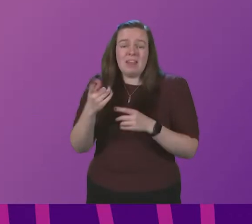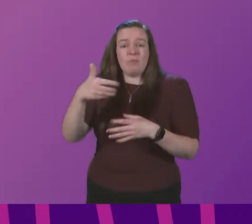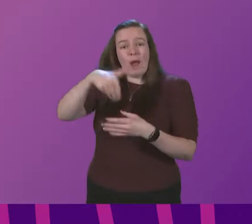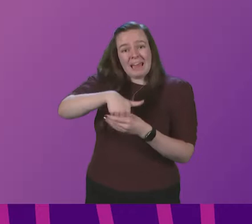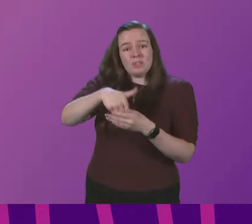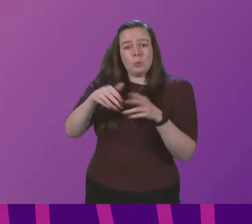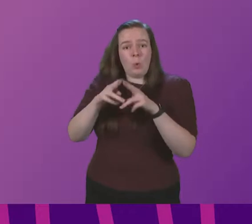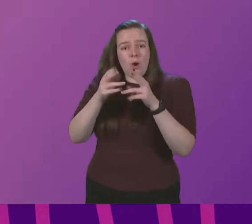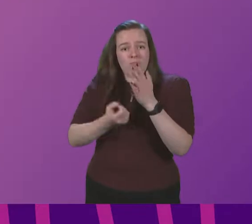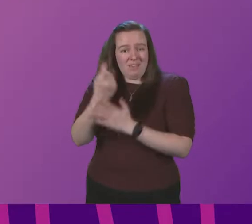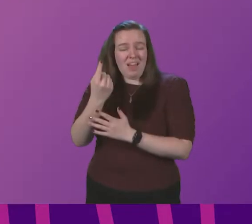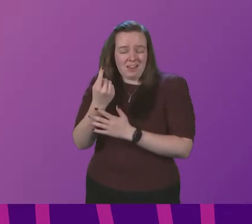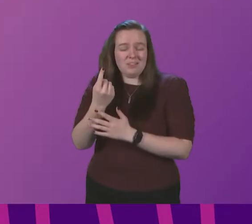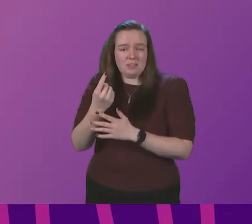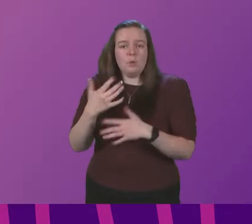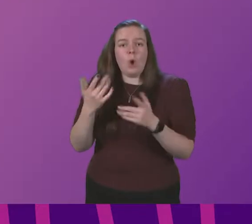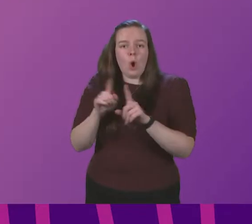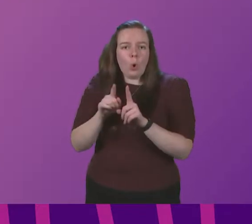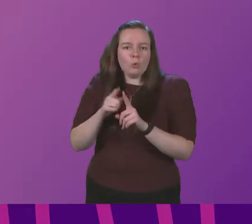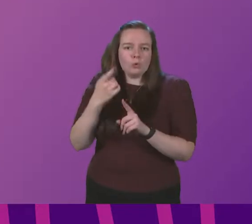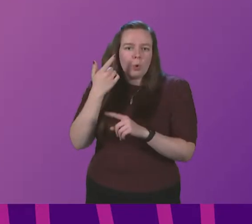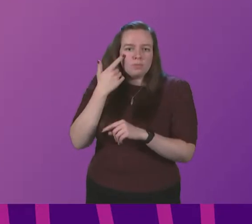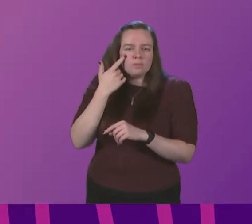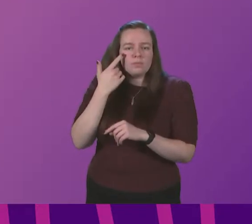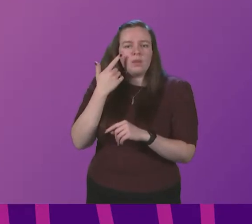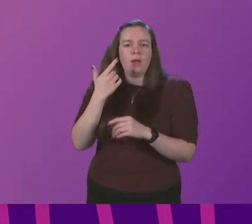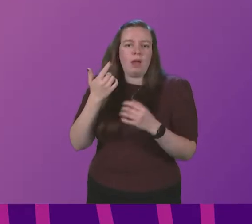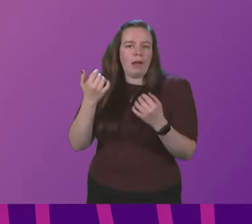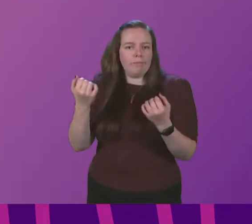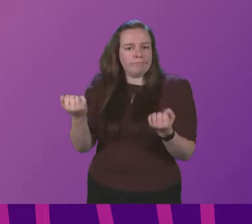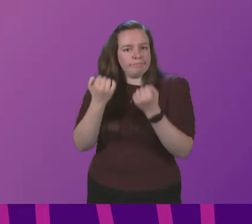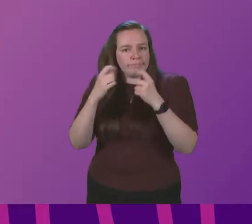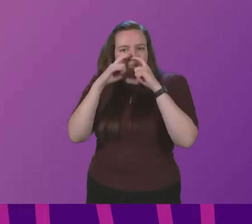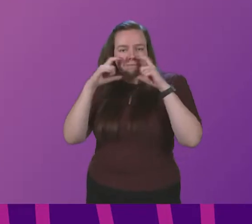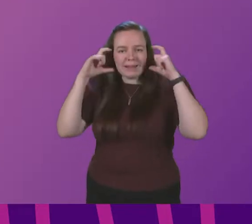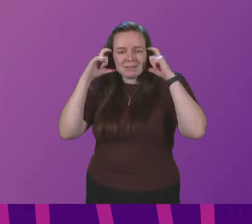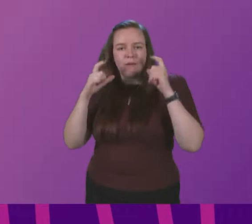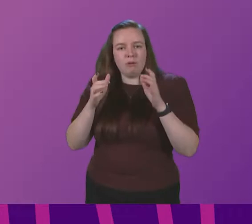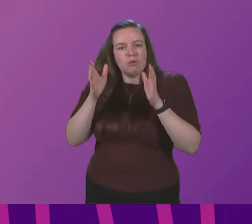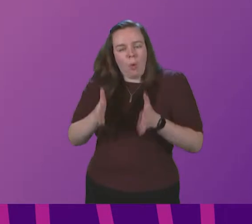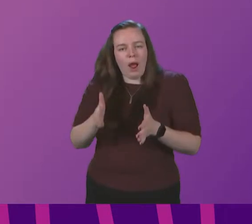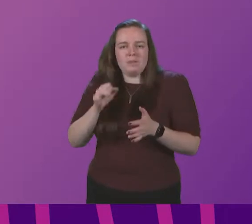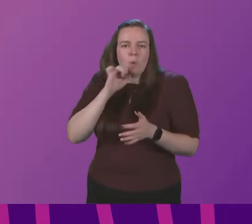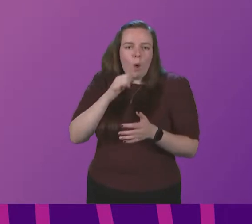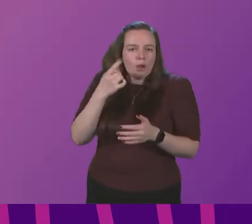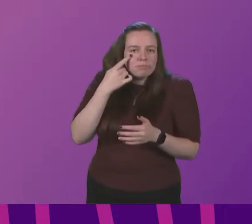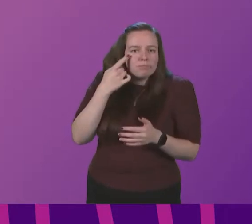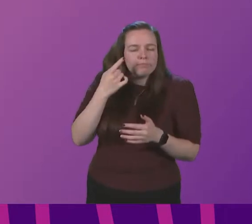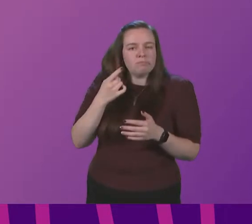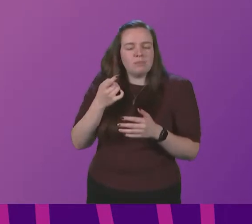for indoor events we are also looking as I said at strengthening face covering requirements and we will be looking as part of that